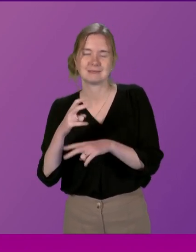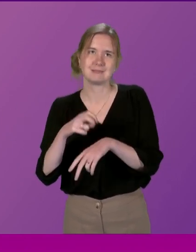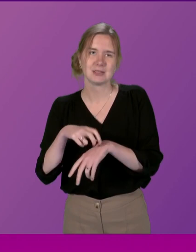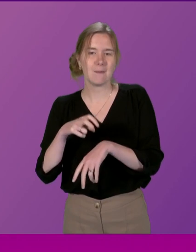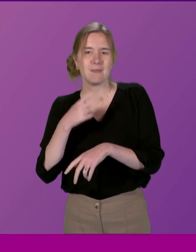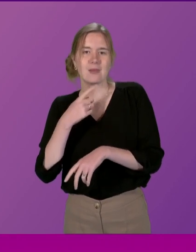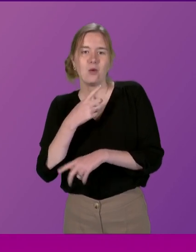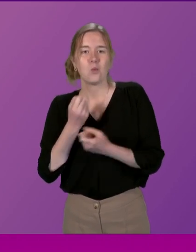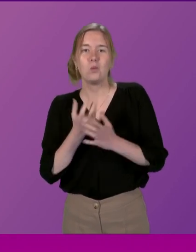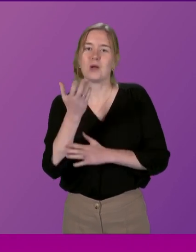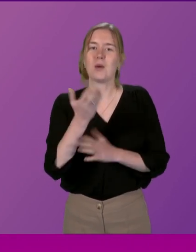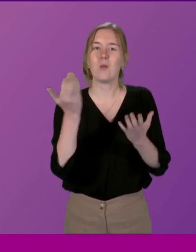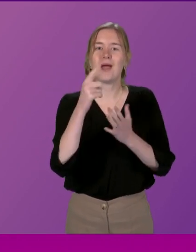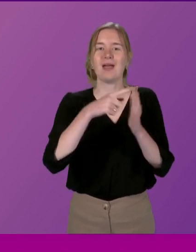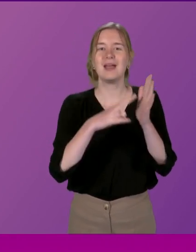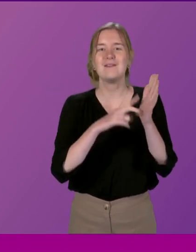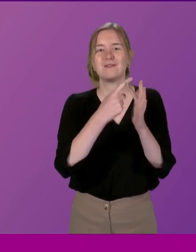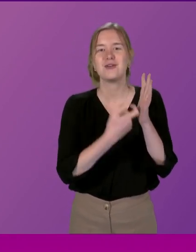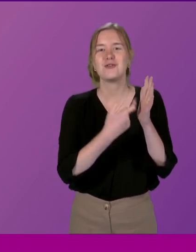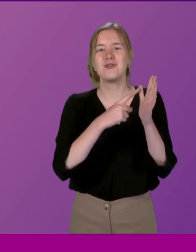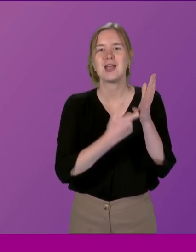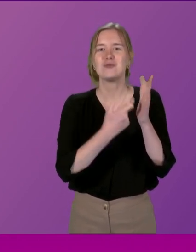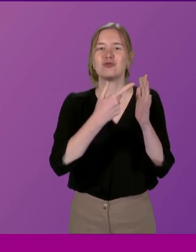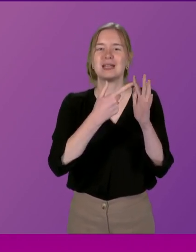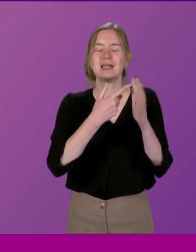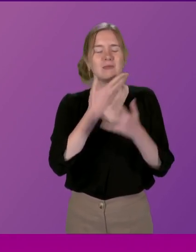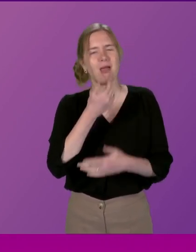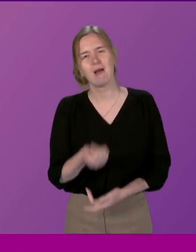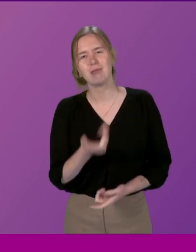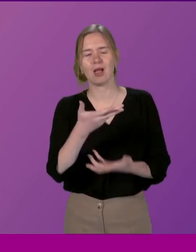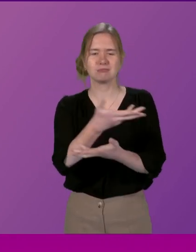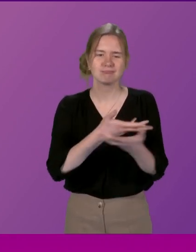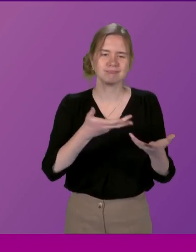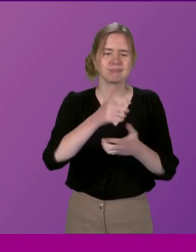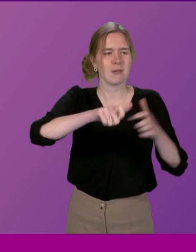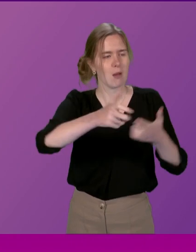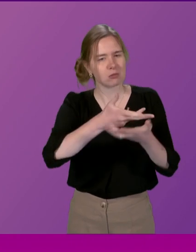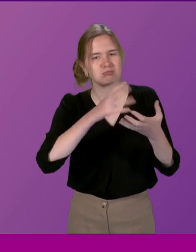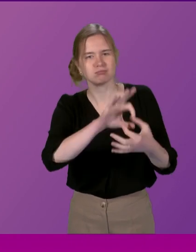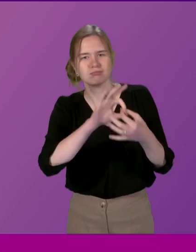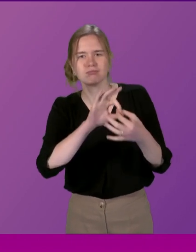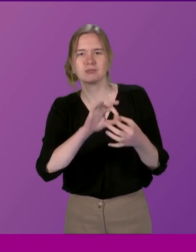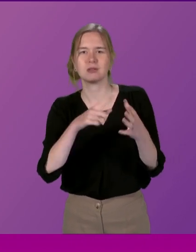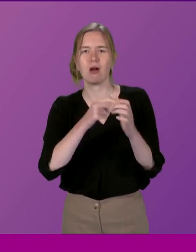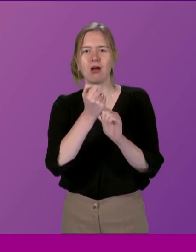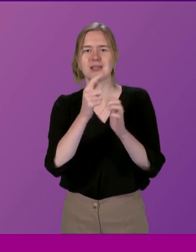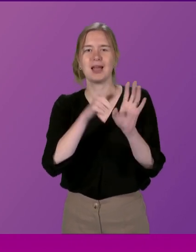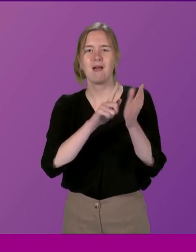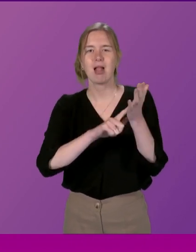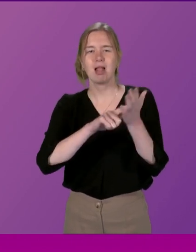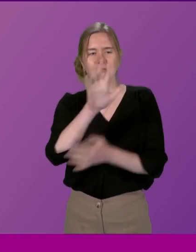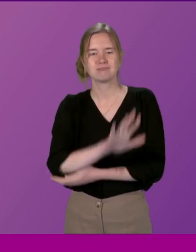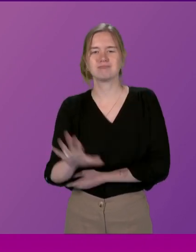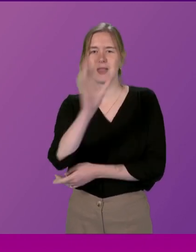We went to Inverary, it was lovely But we spoke and engaged with the people of Inverary and Argyll and the specific issues